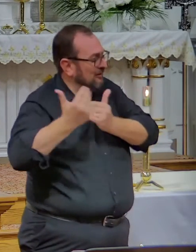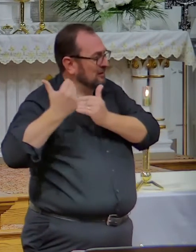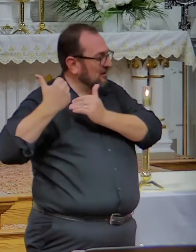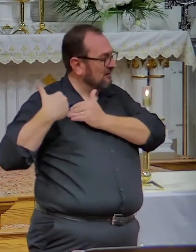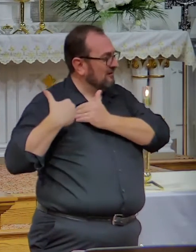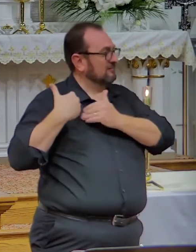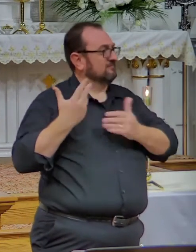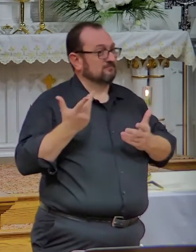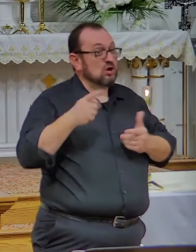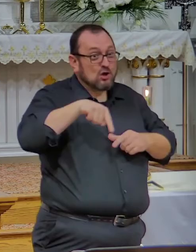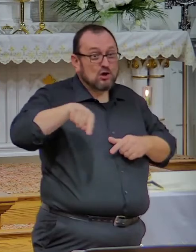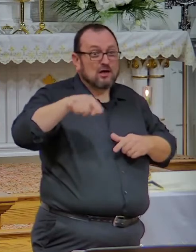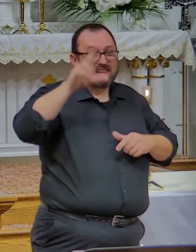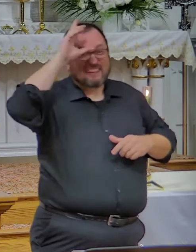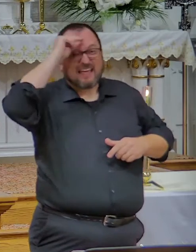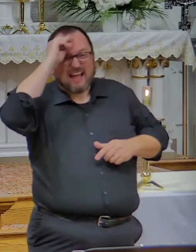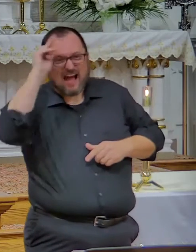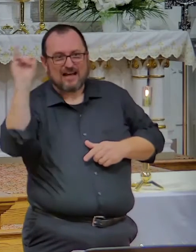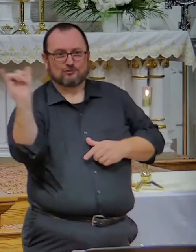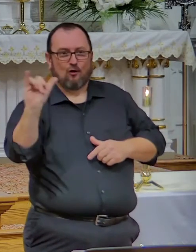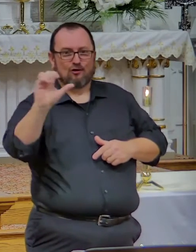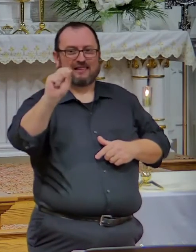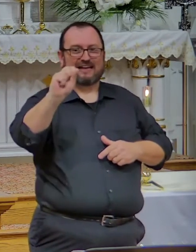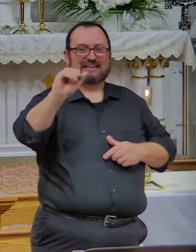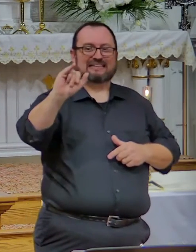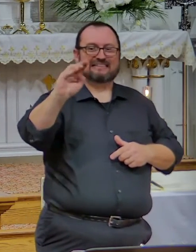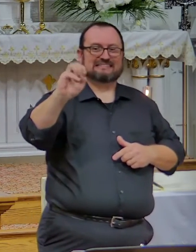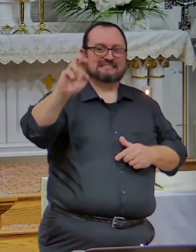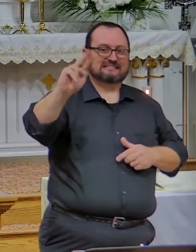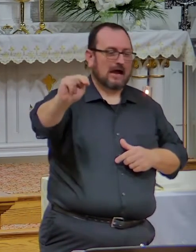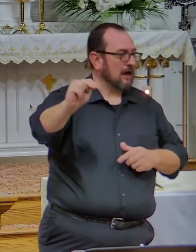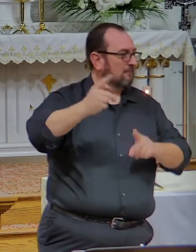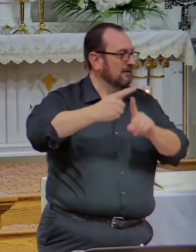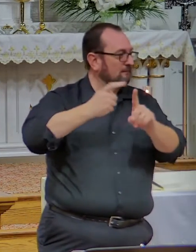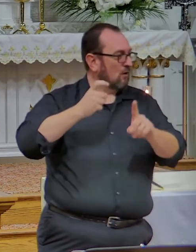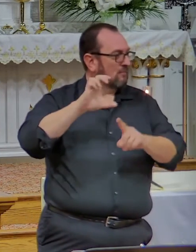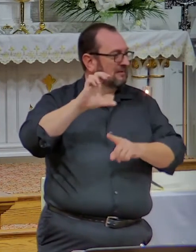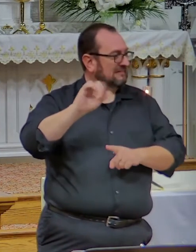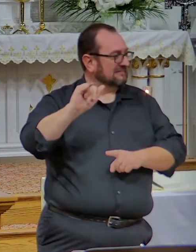Simon and Cyrene, the women Veronica offering her veil.